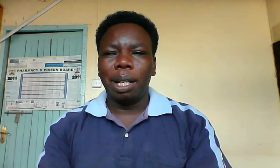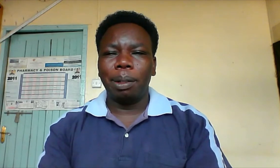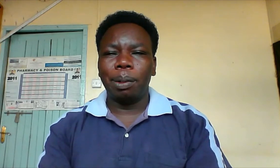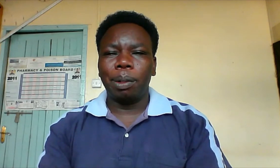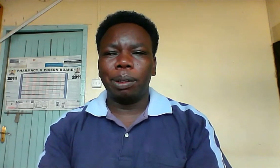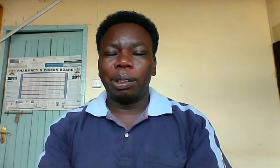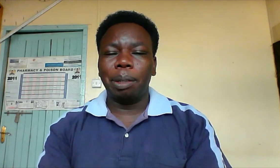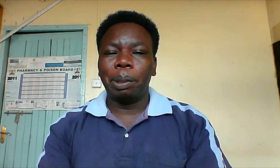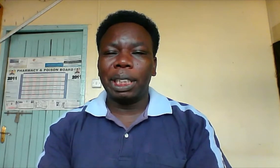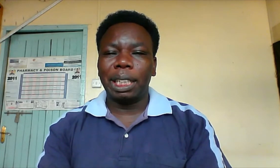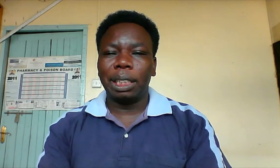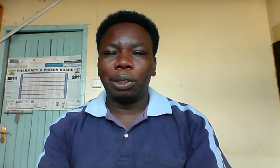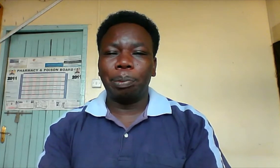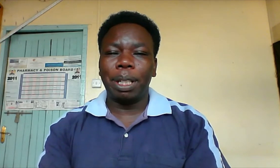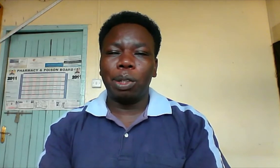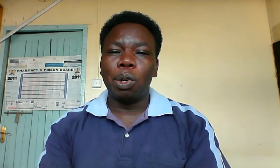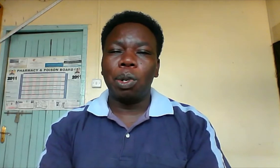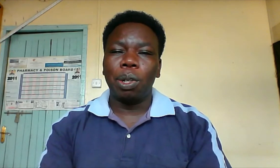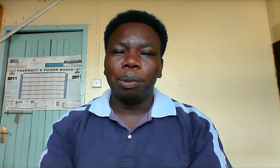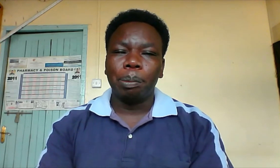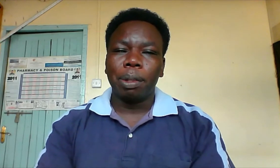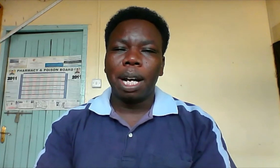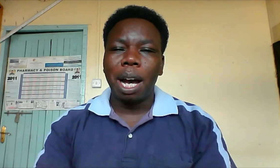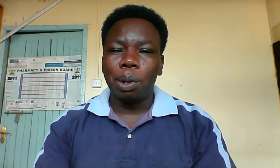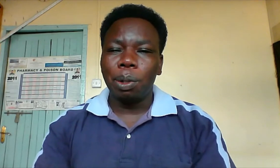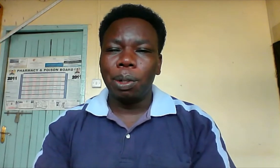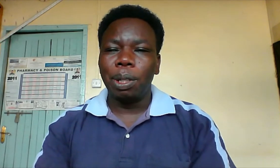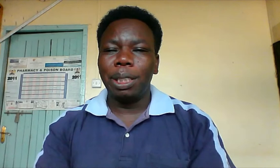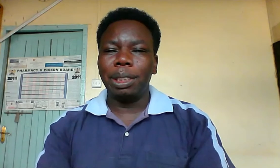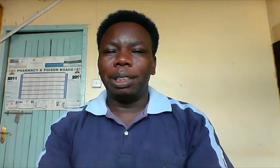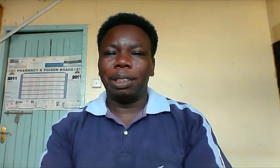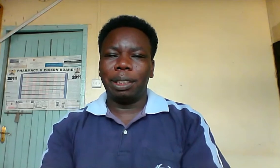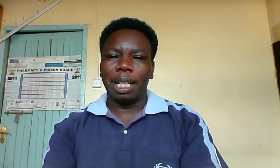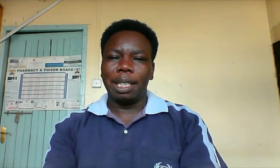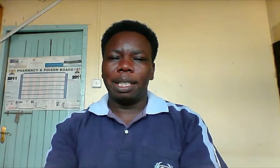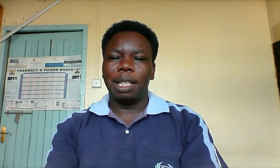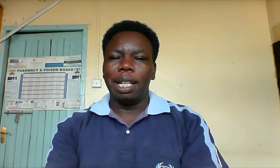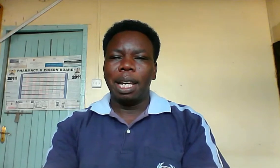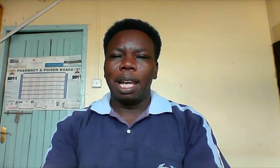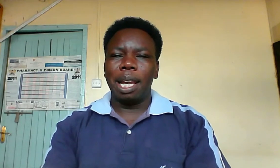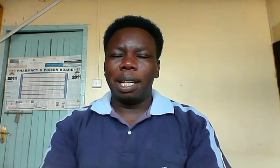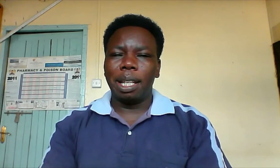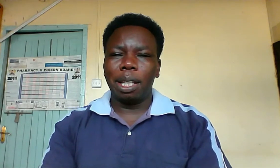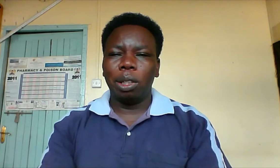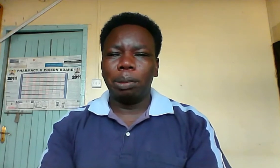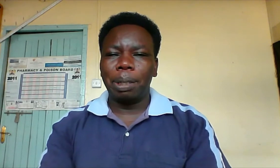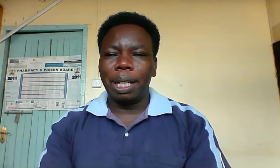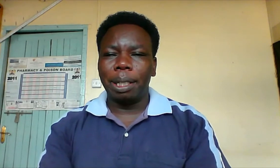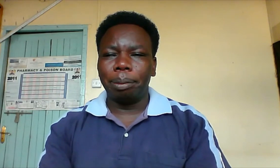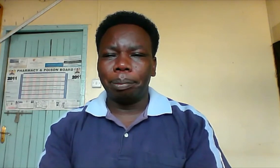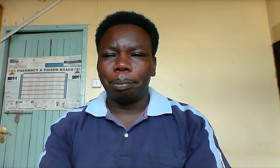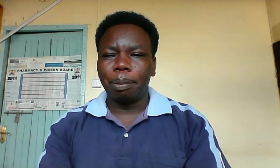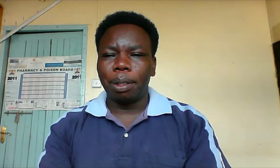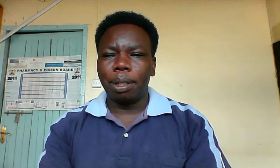it's important that you may know how it is signed and the lord's prayer uh